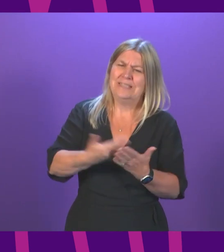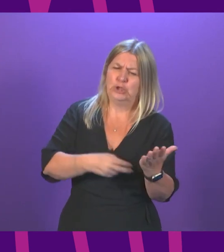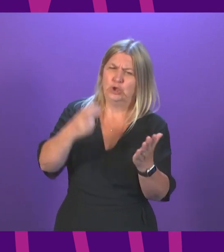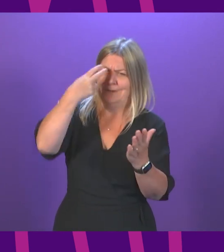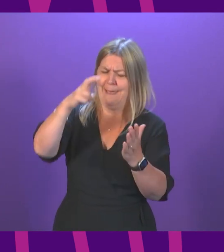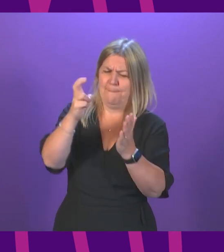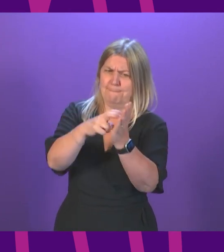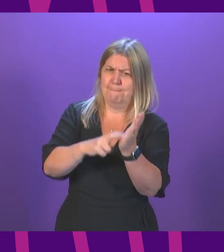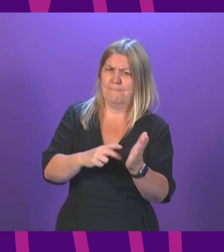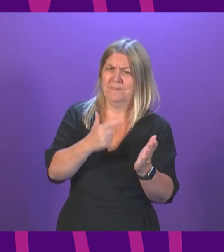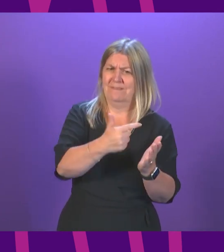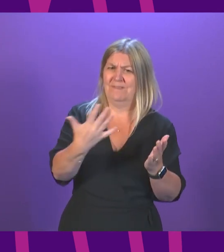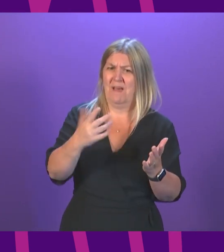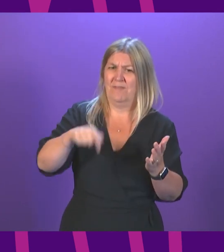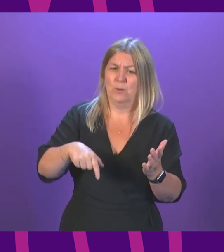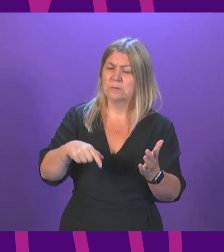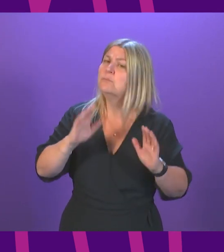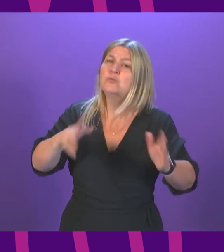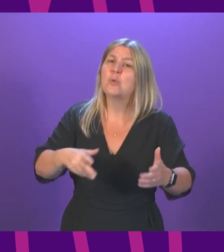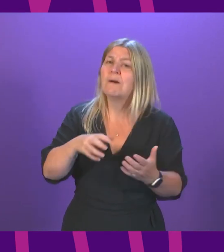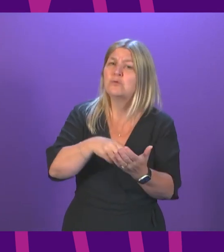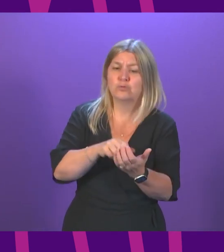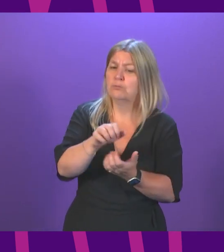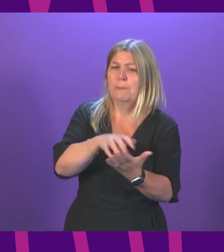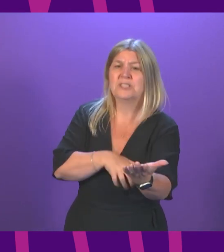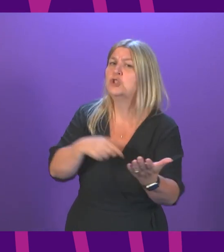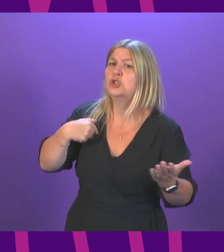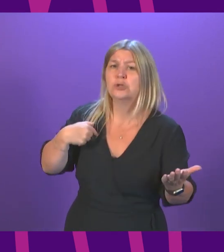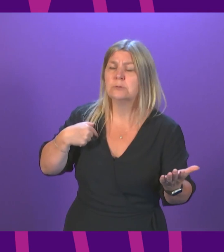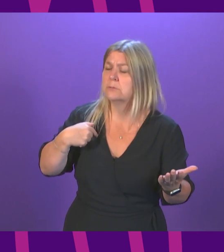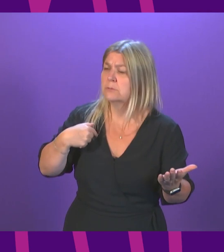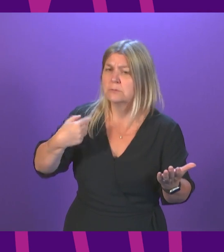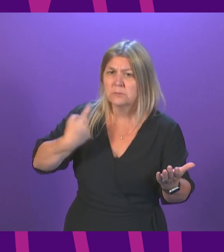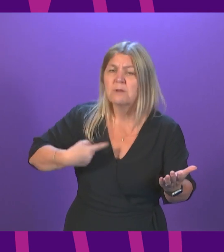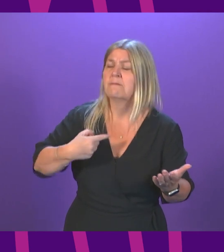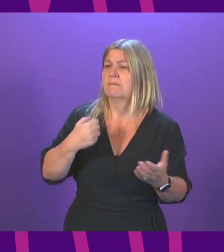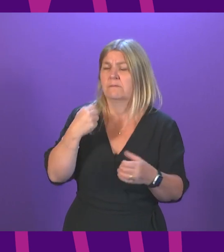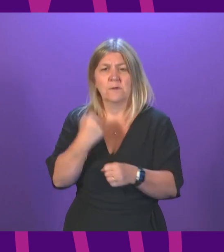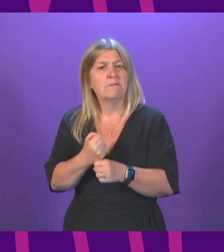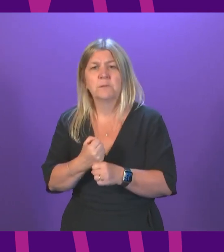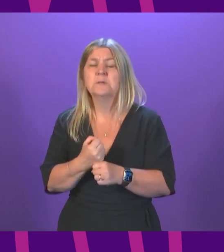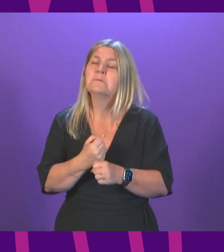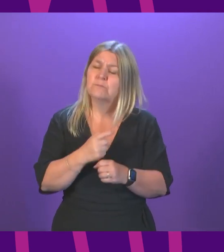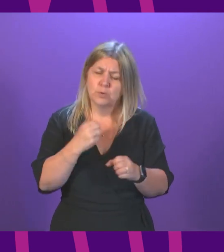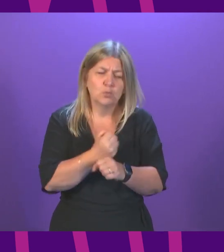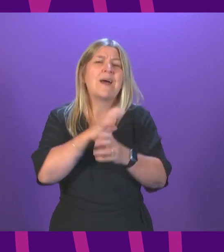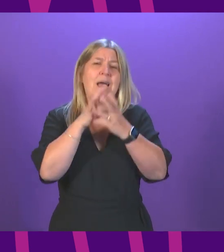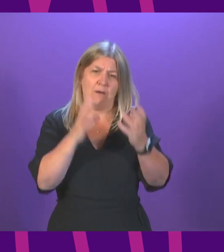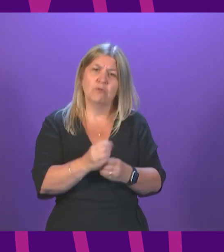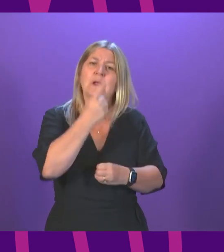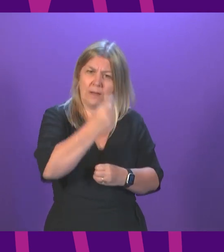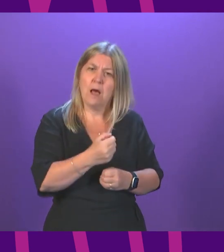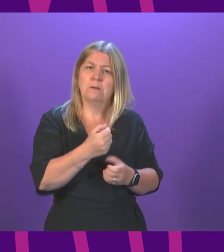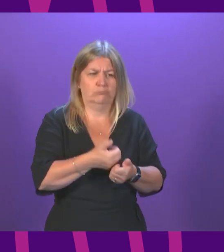the workers do not have to petition me and the Scottish Government. We are on their side and we will do everything we can to save their jobs. I will ensure I,